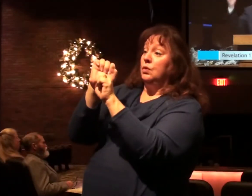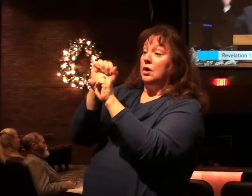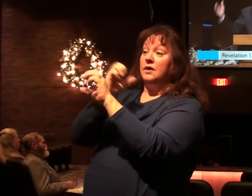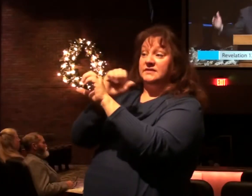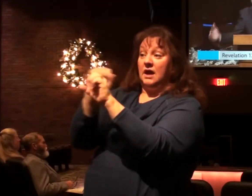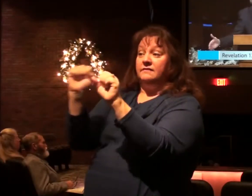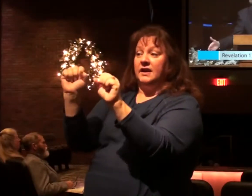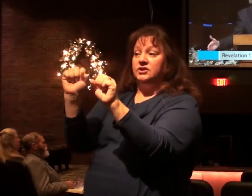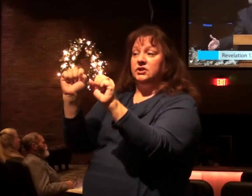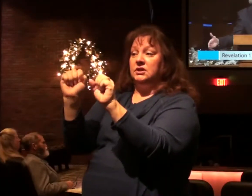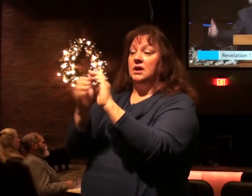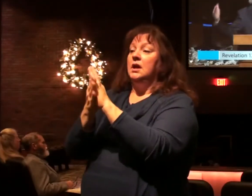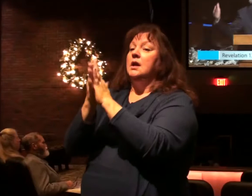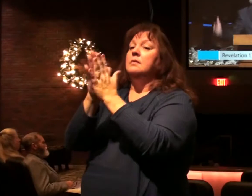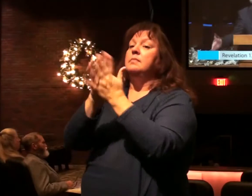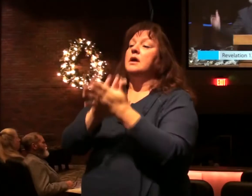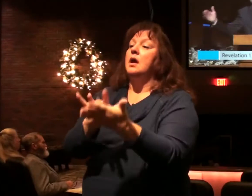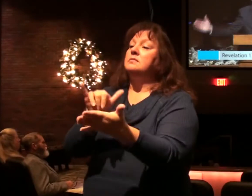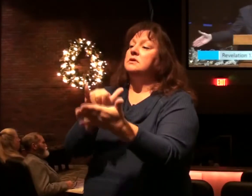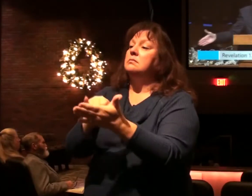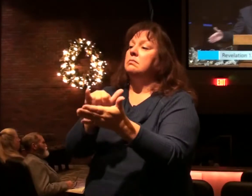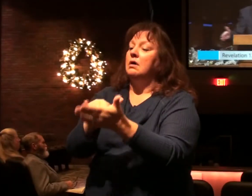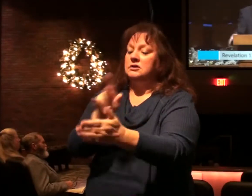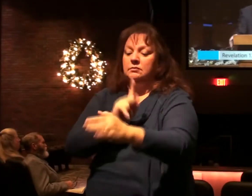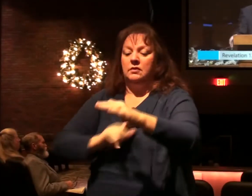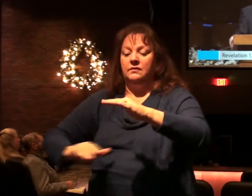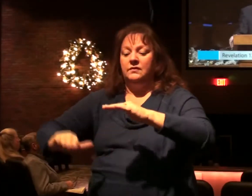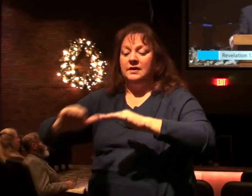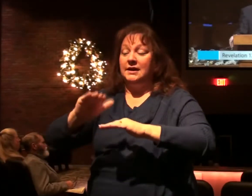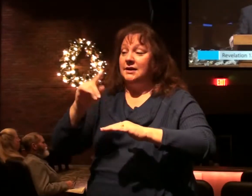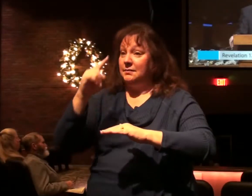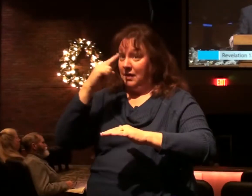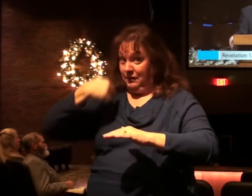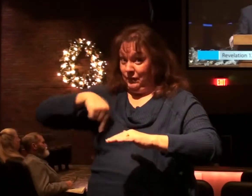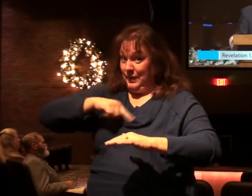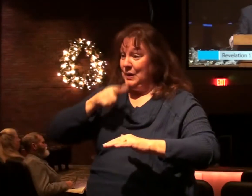he's made impossible a kingdom of redeemed people.